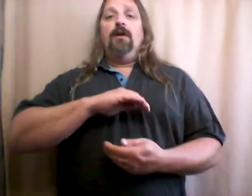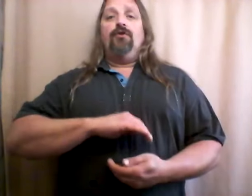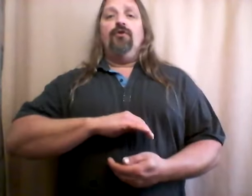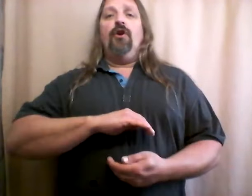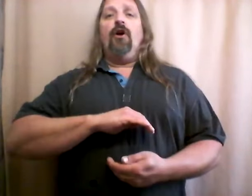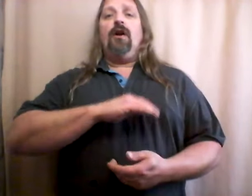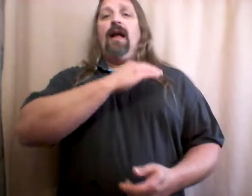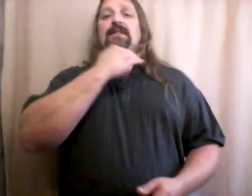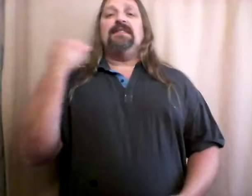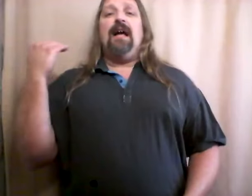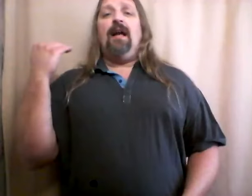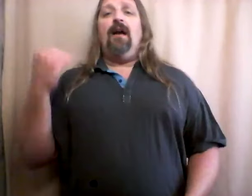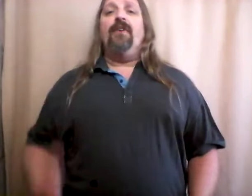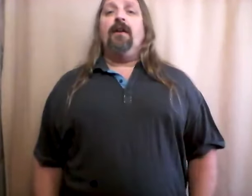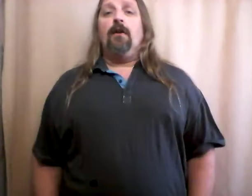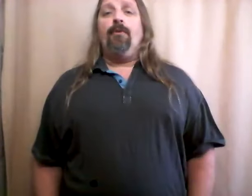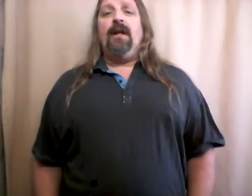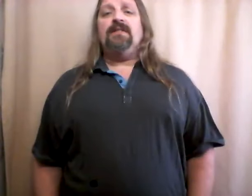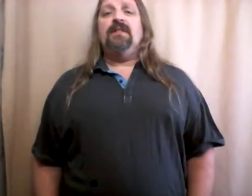Dugar and Sign of an Interapprentice,